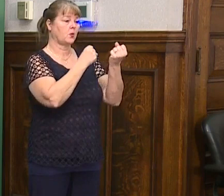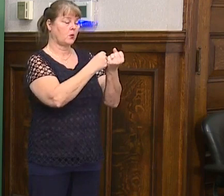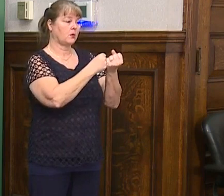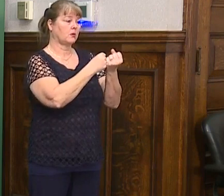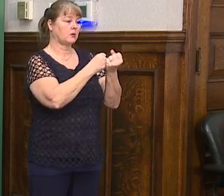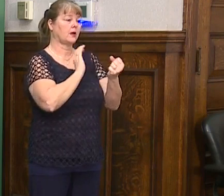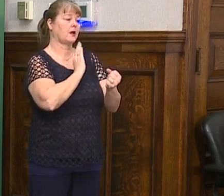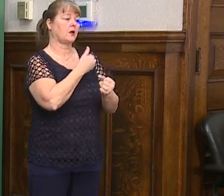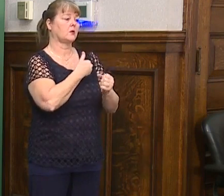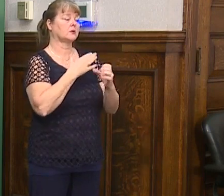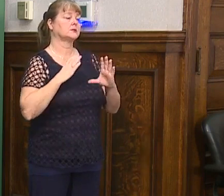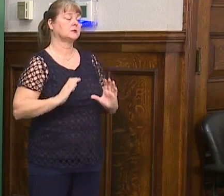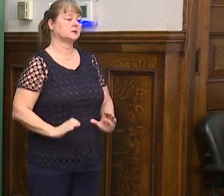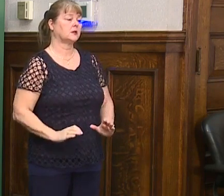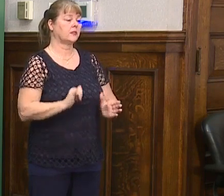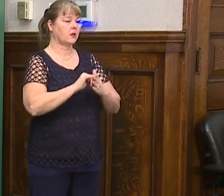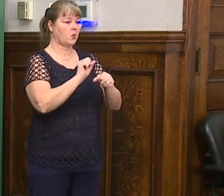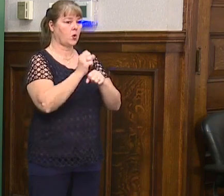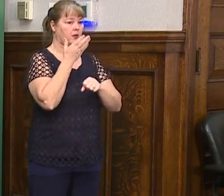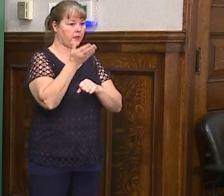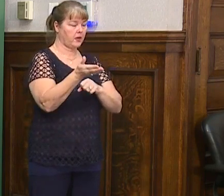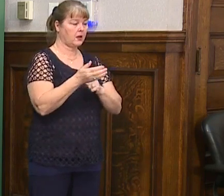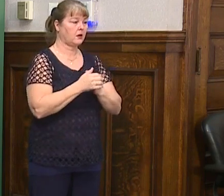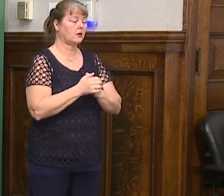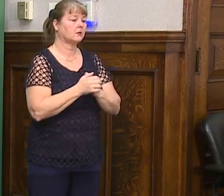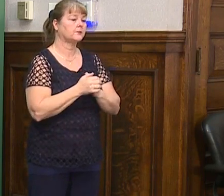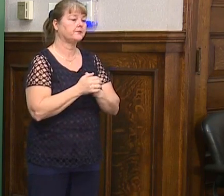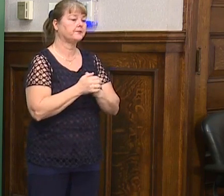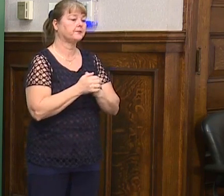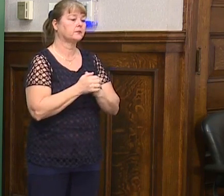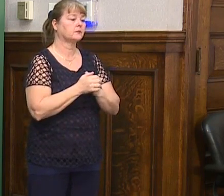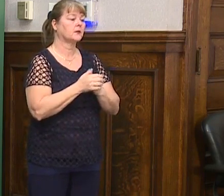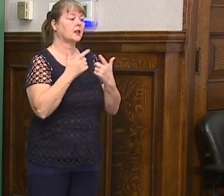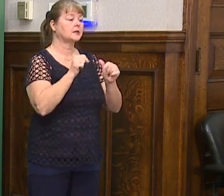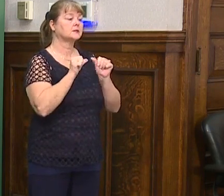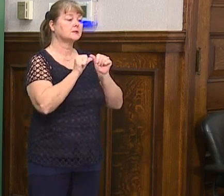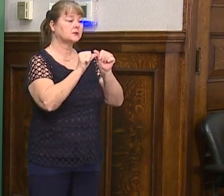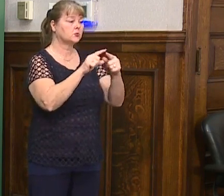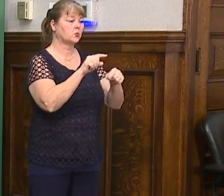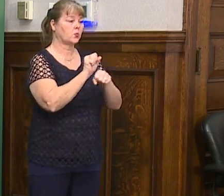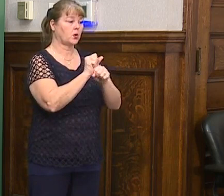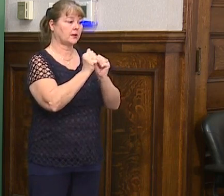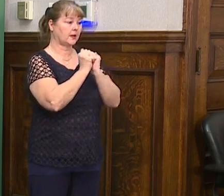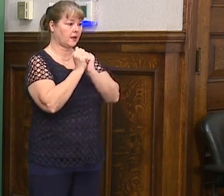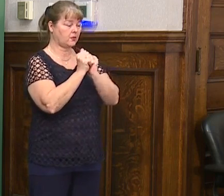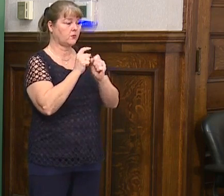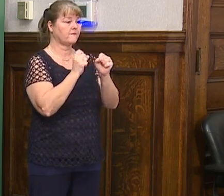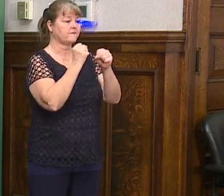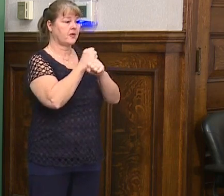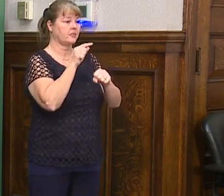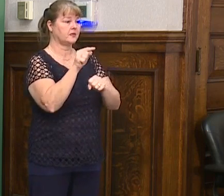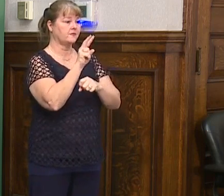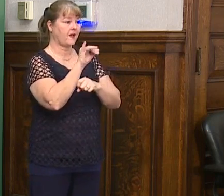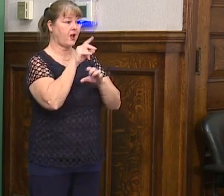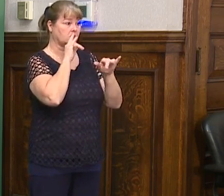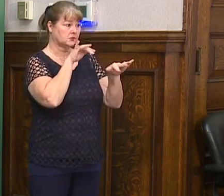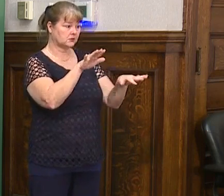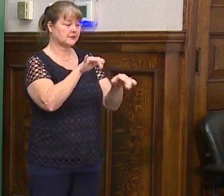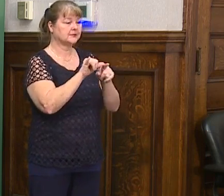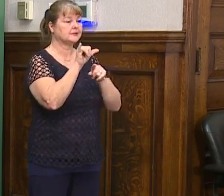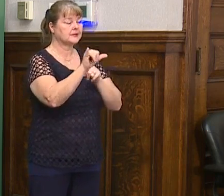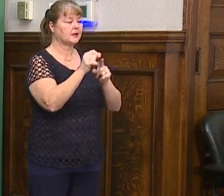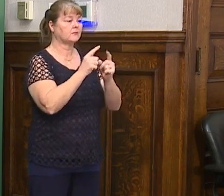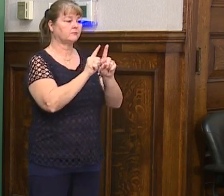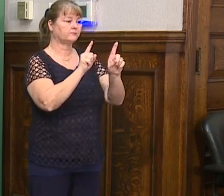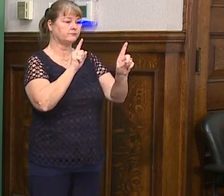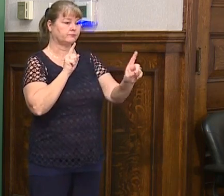our citizens that work there. Let's continue to work together to fight this virus by staying